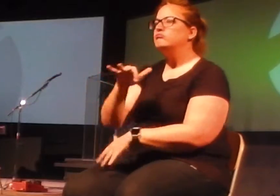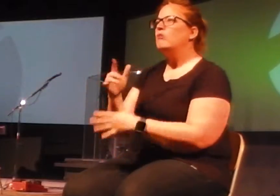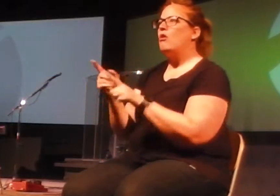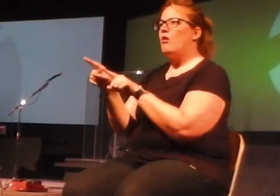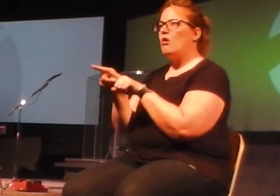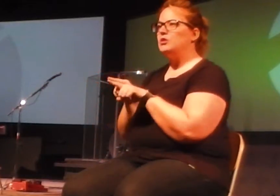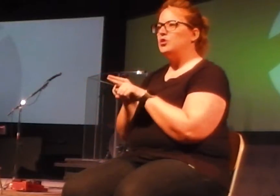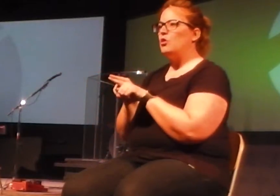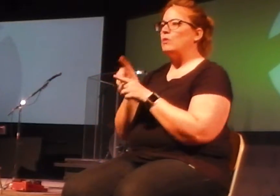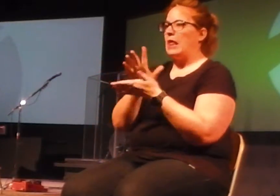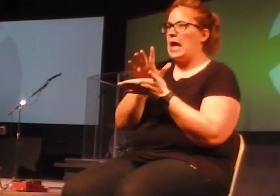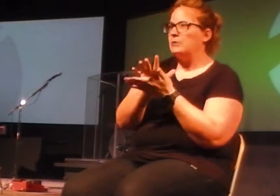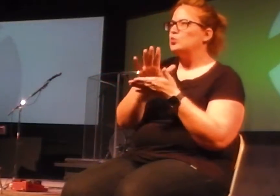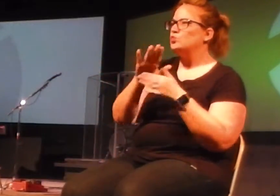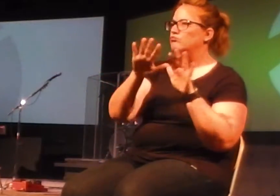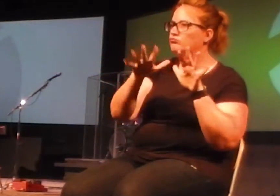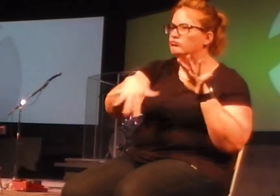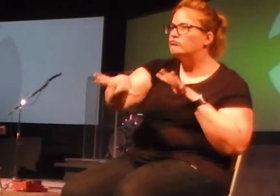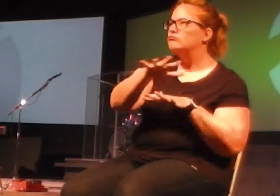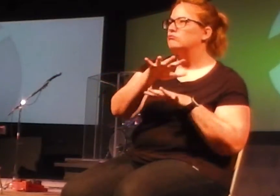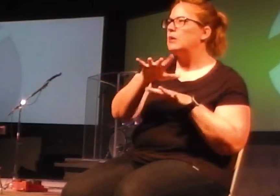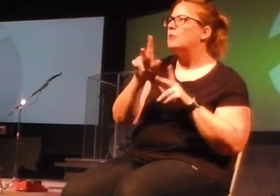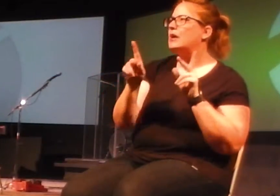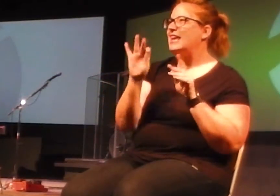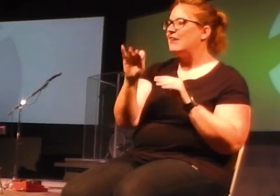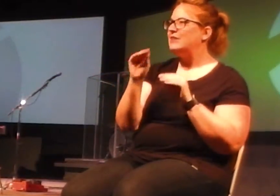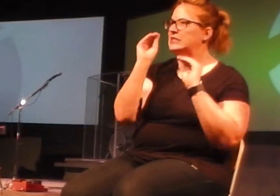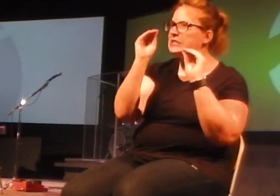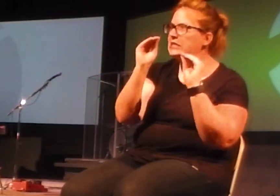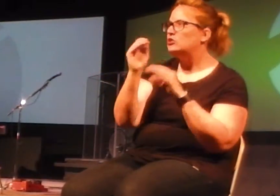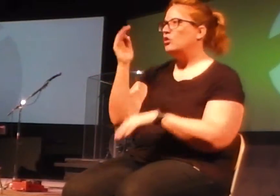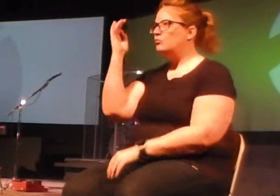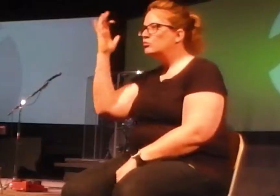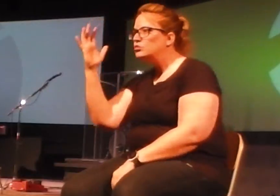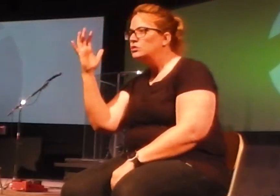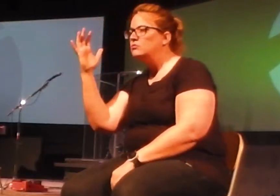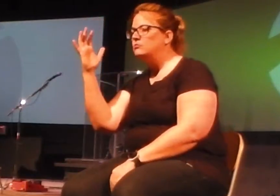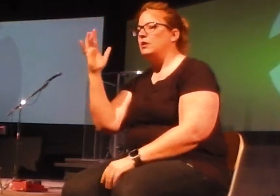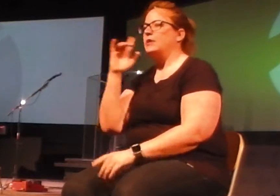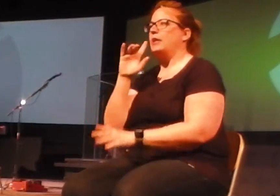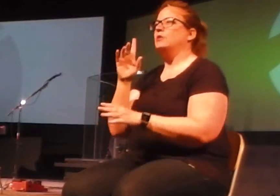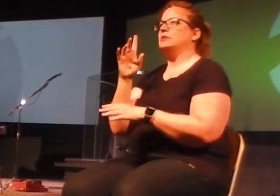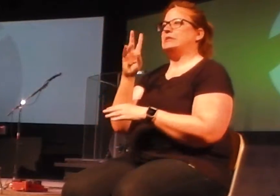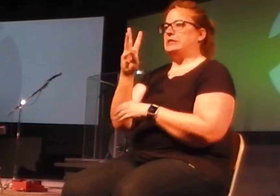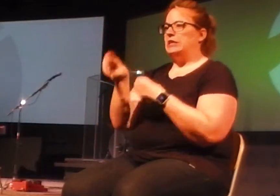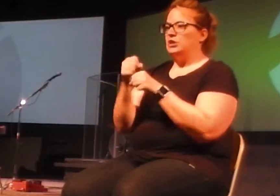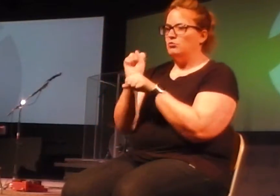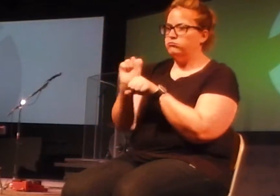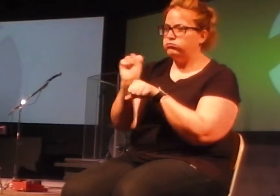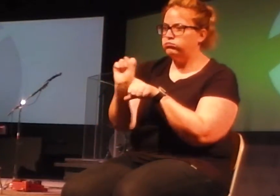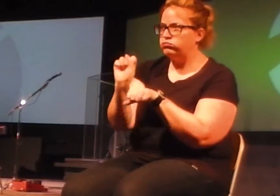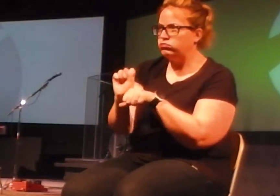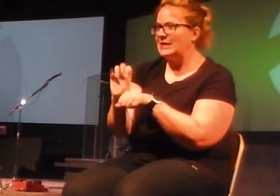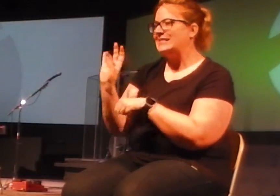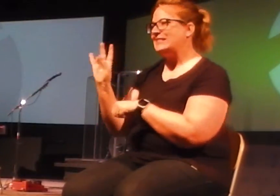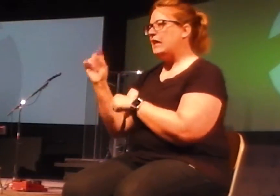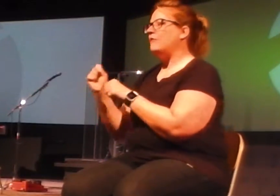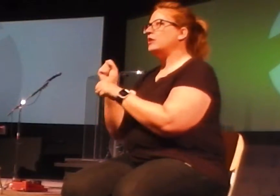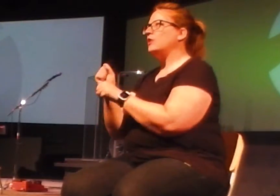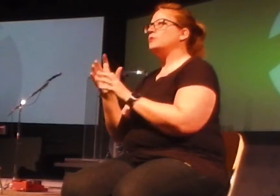academic circles, anywhere where someone teaches and preaches. And so I'm going to be taking this time and reconnecting, and I'm really looking forward to this.